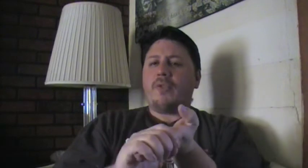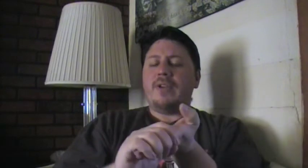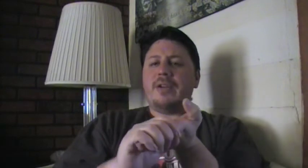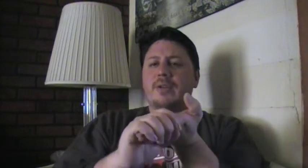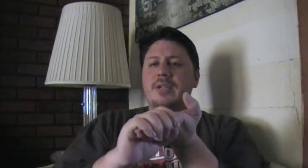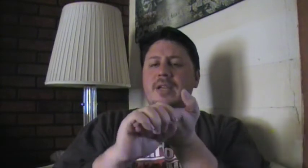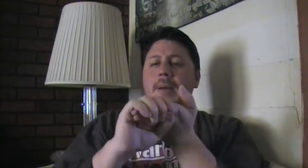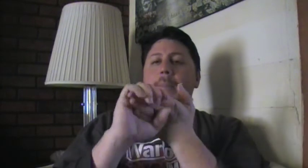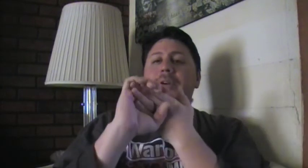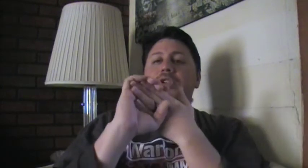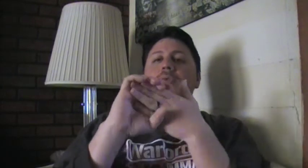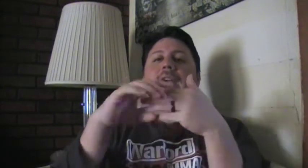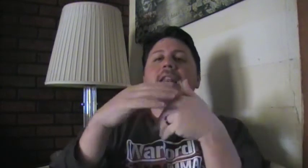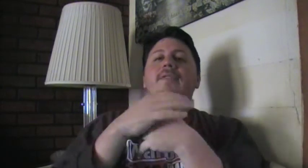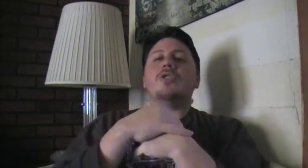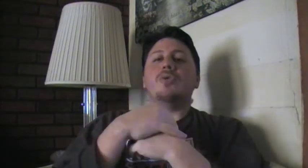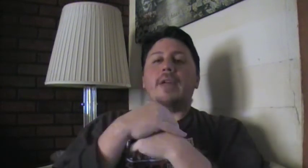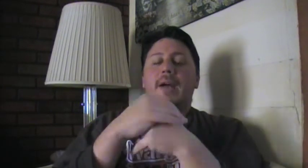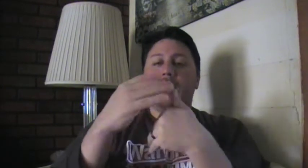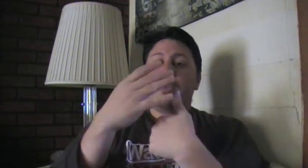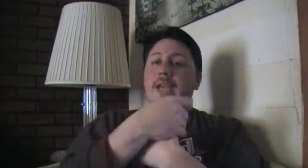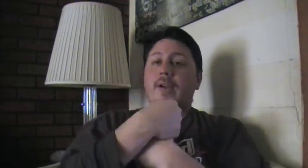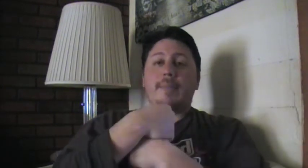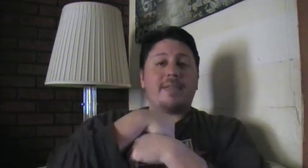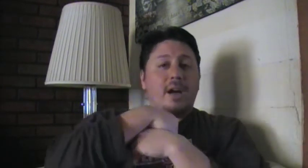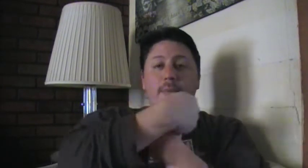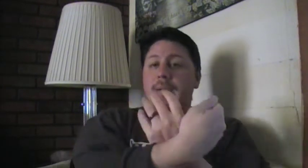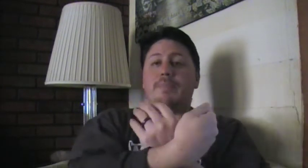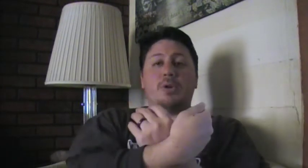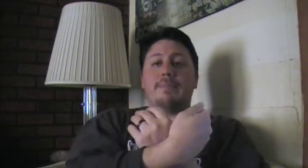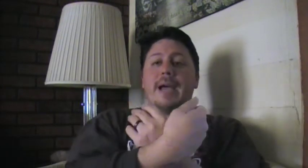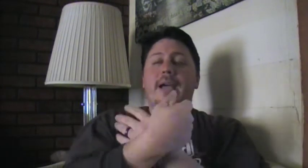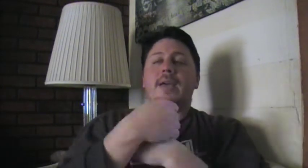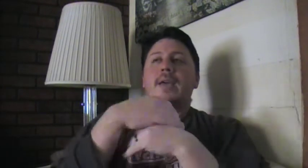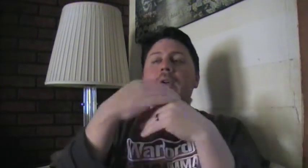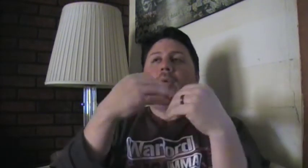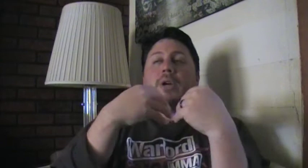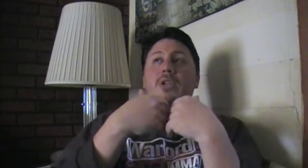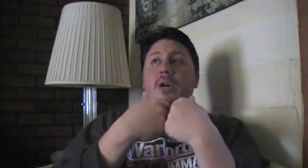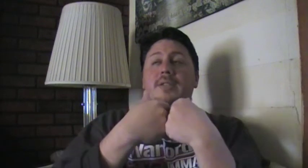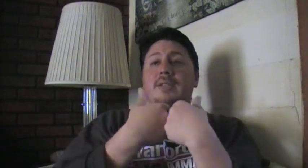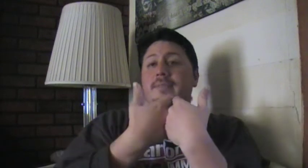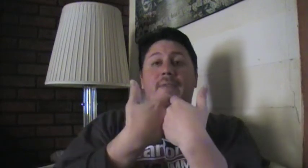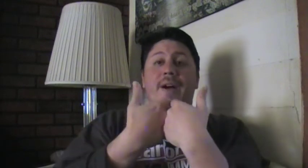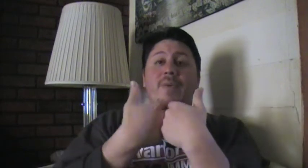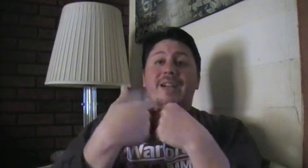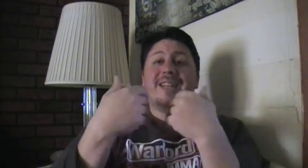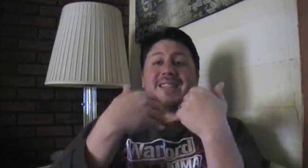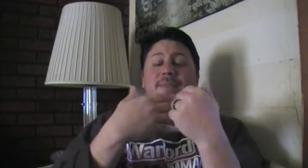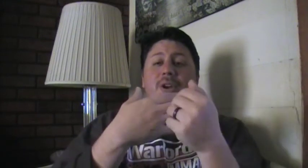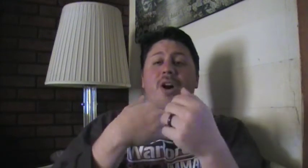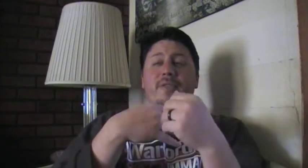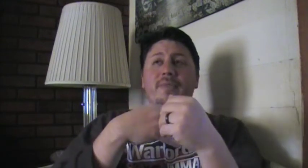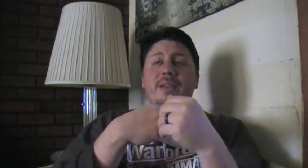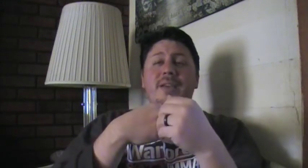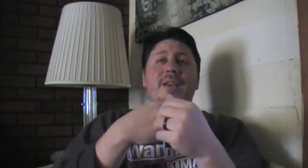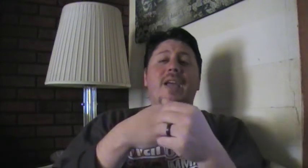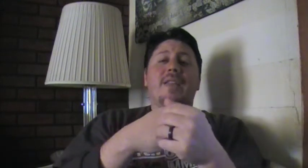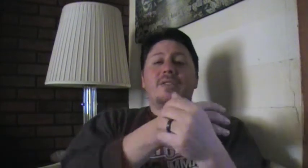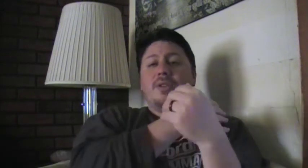fingers, but you can't even do that really. You can't grab a thumb and pull it back, which honestly, if I wanted to get someone off of me and they started